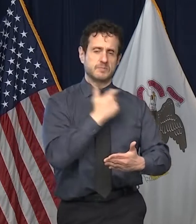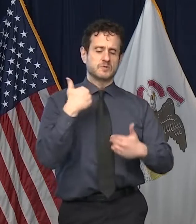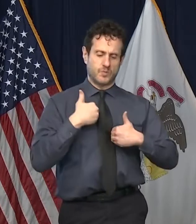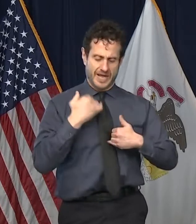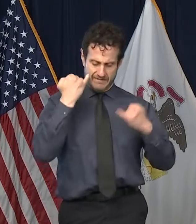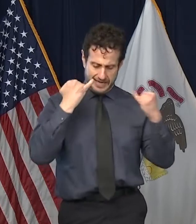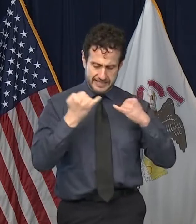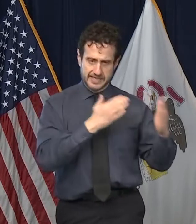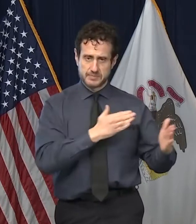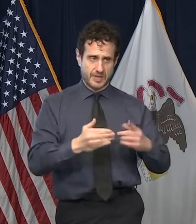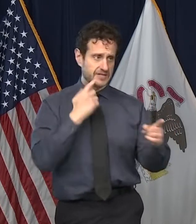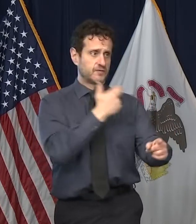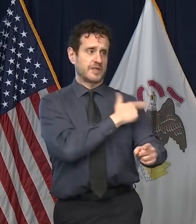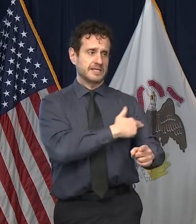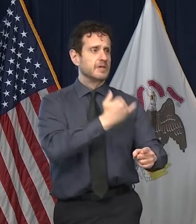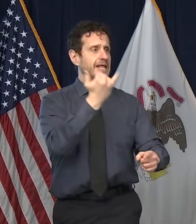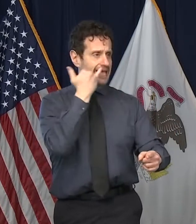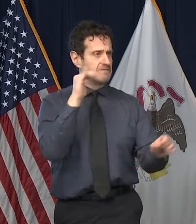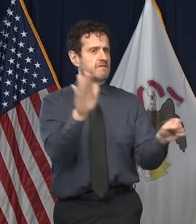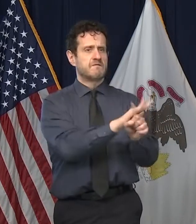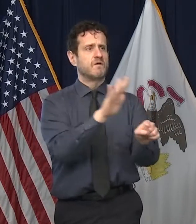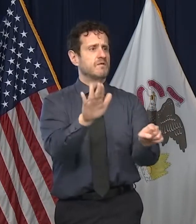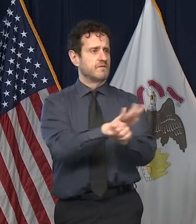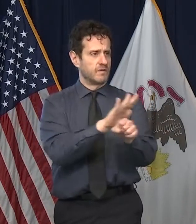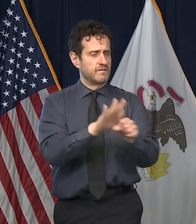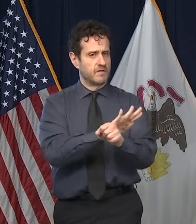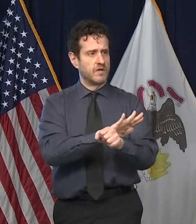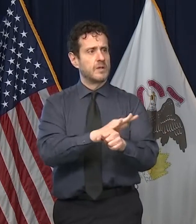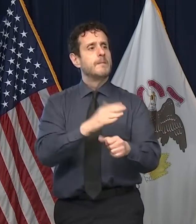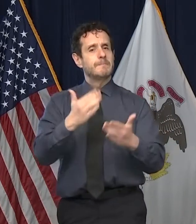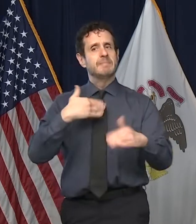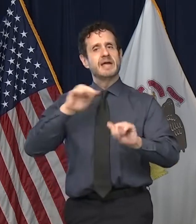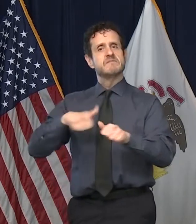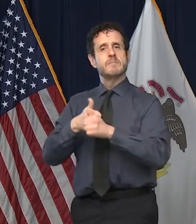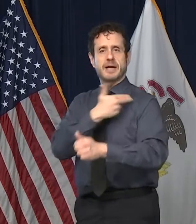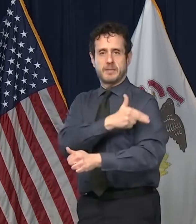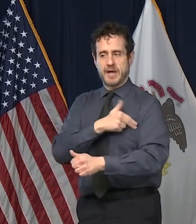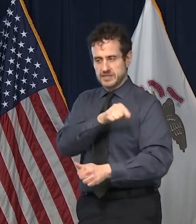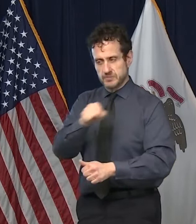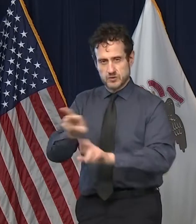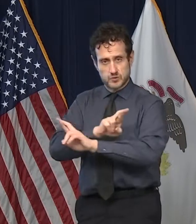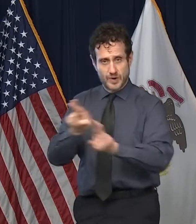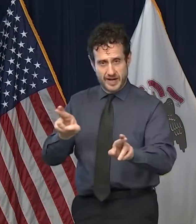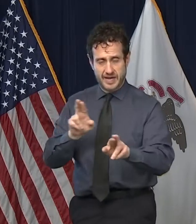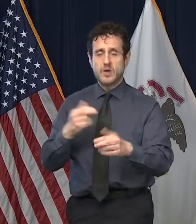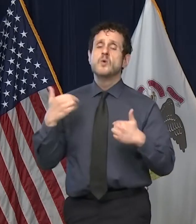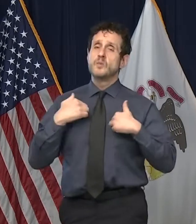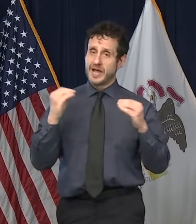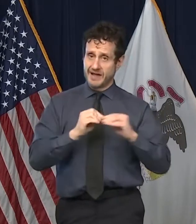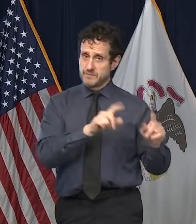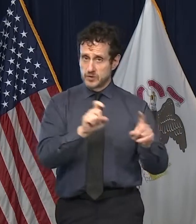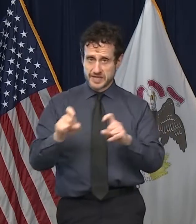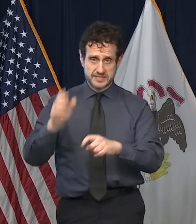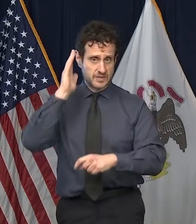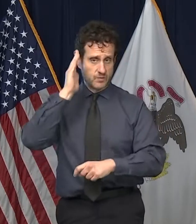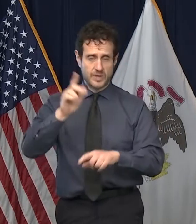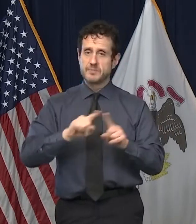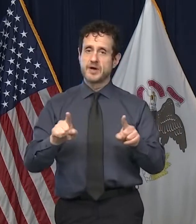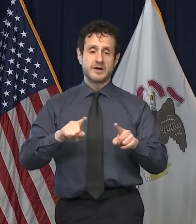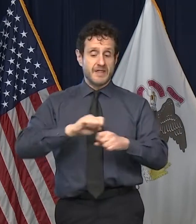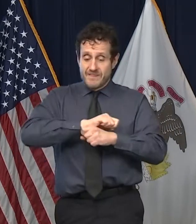by our hospitals, and we have much more testing available. But that won't slow the spread of the virus.